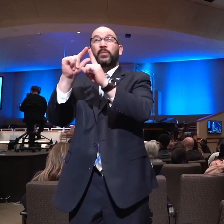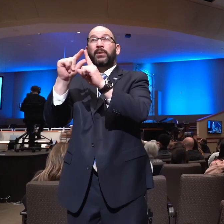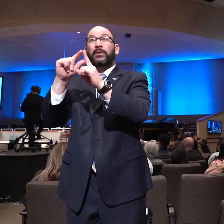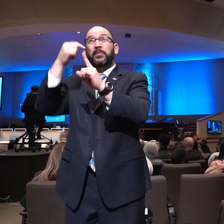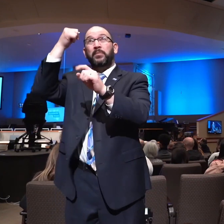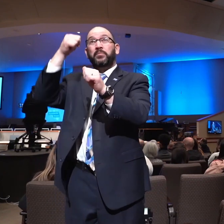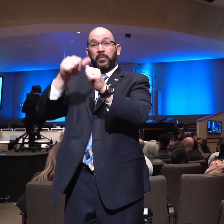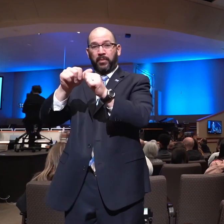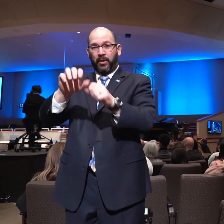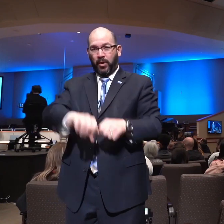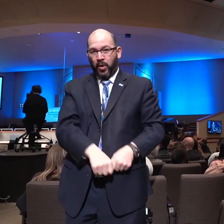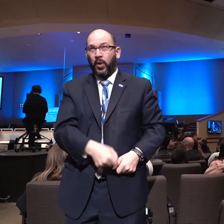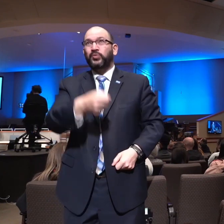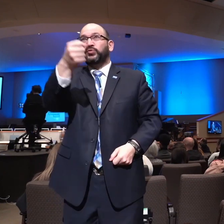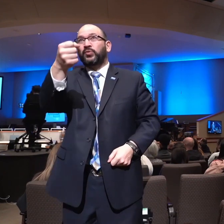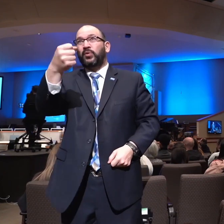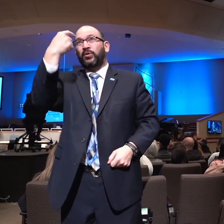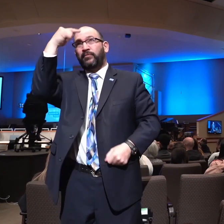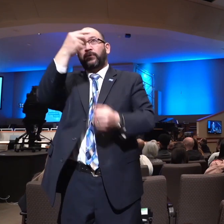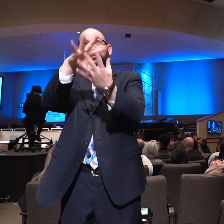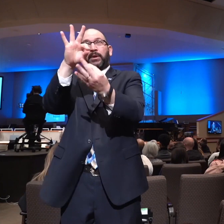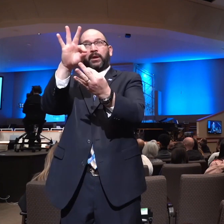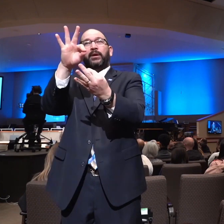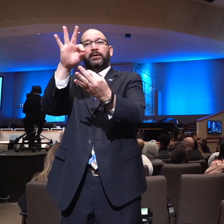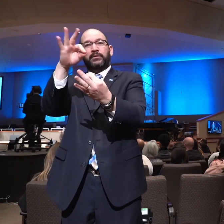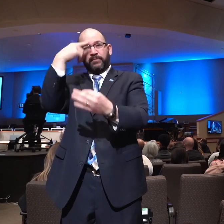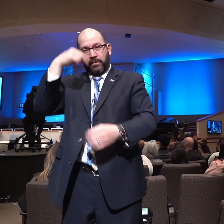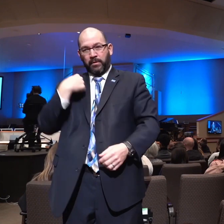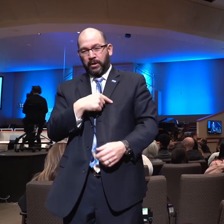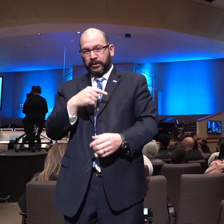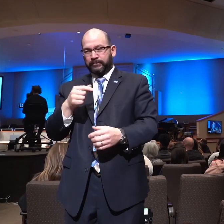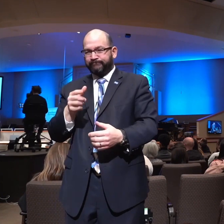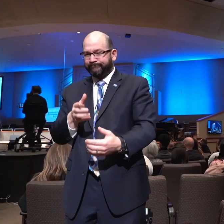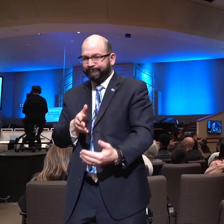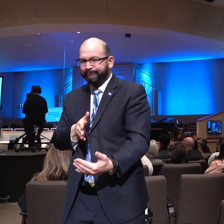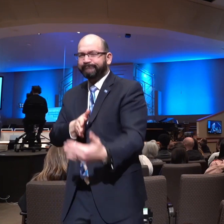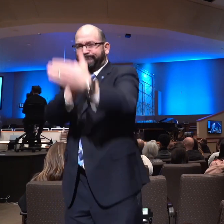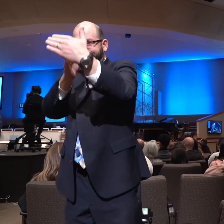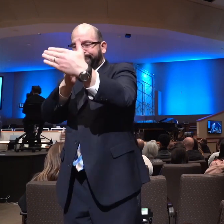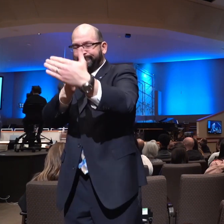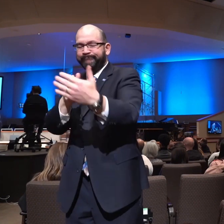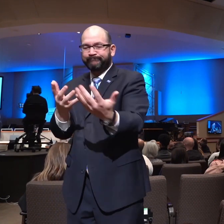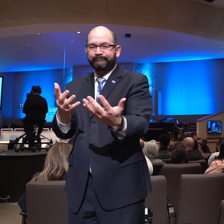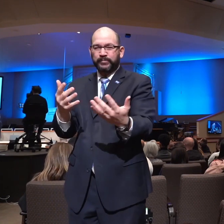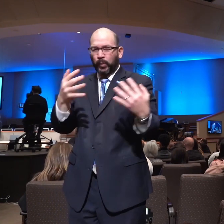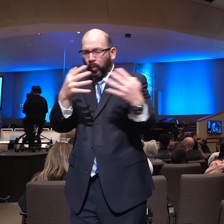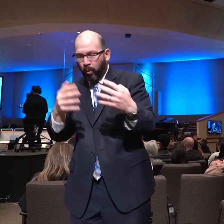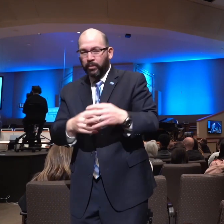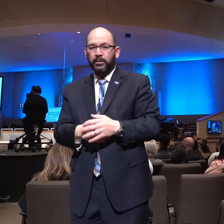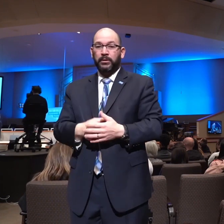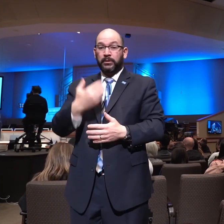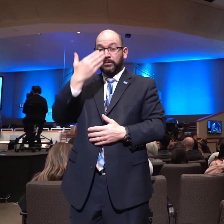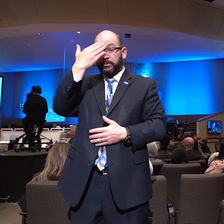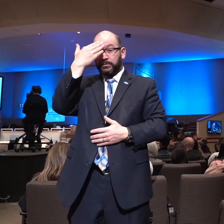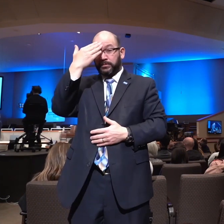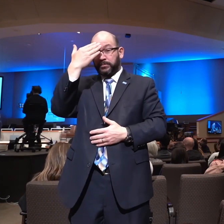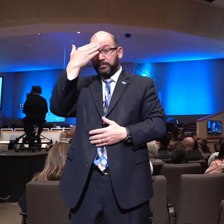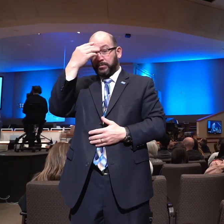being the primary offensive weapon, but prayer would be so needed in Timothy's life. And many